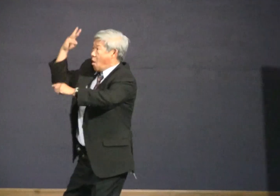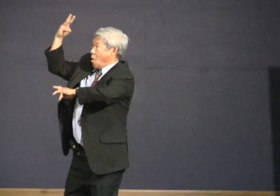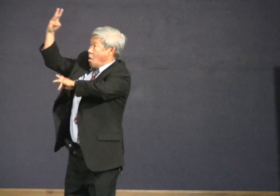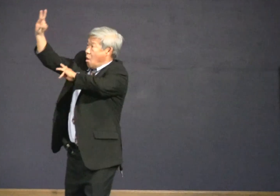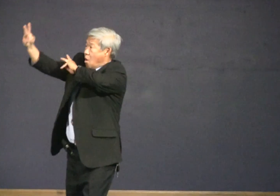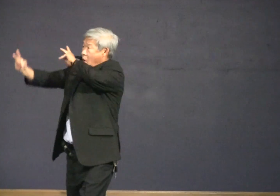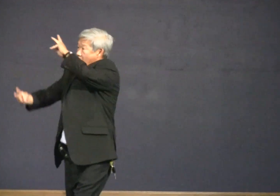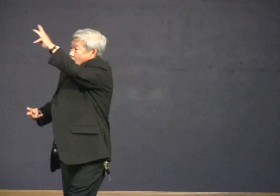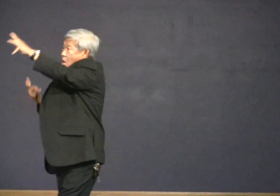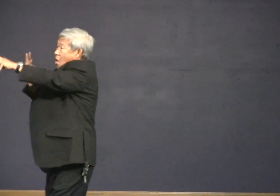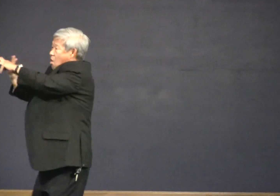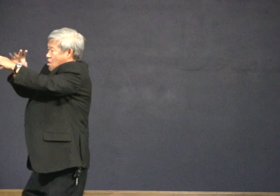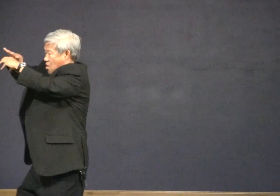And if I have sinned,